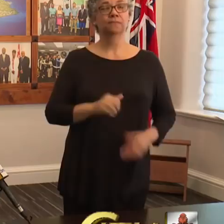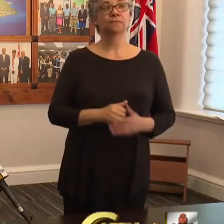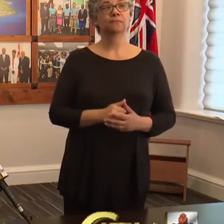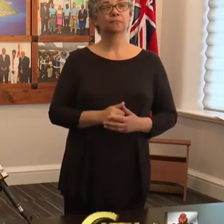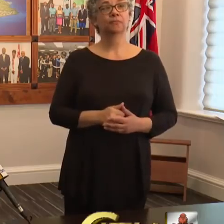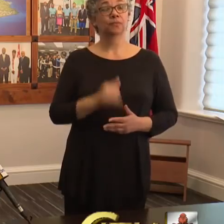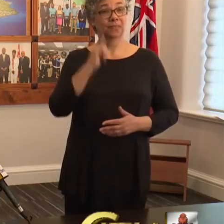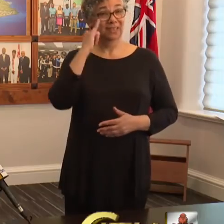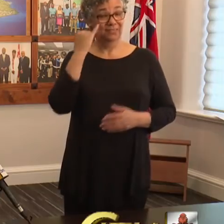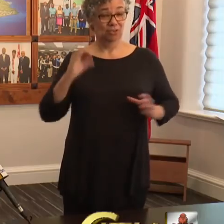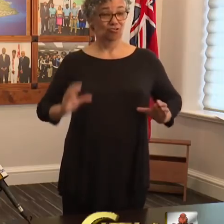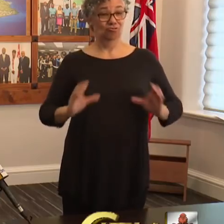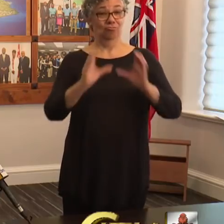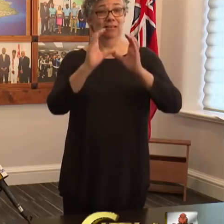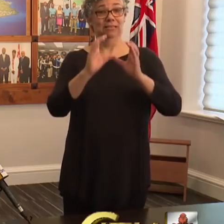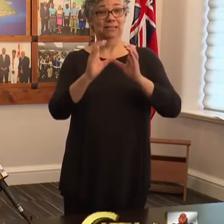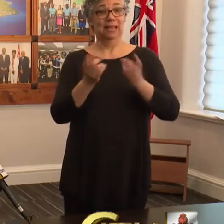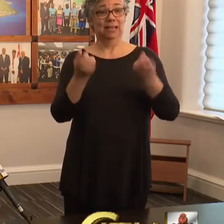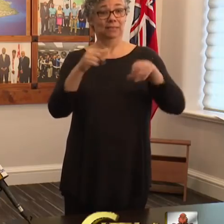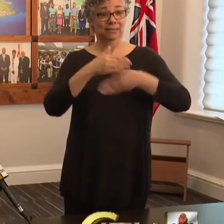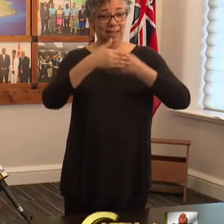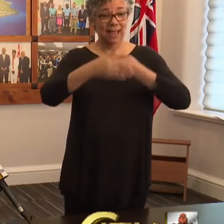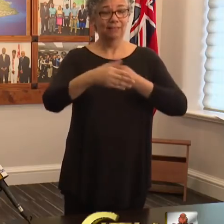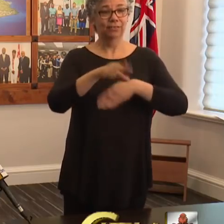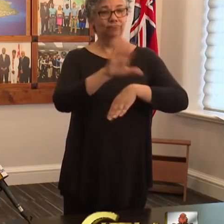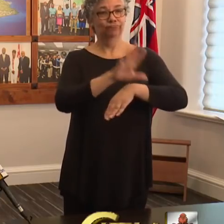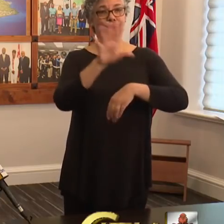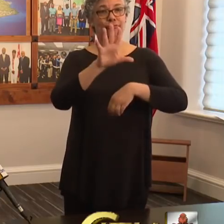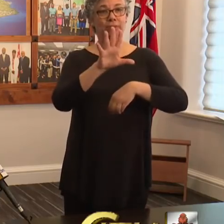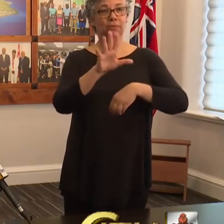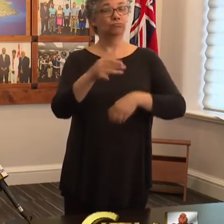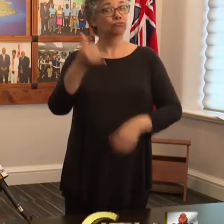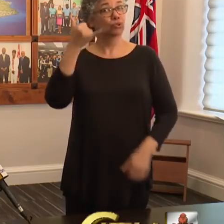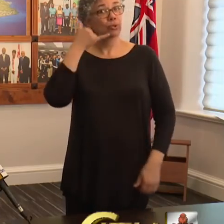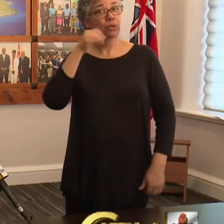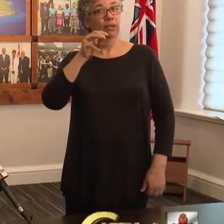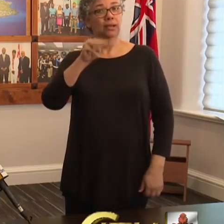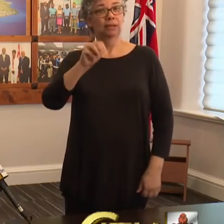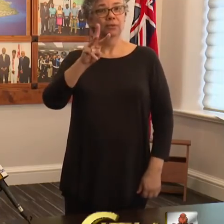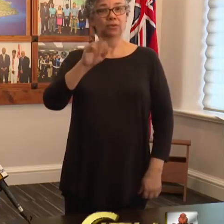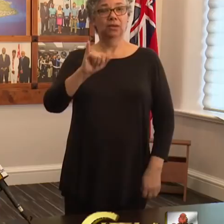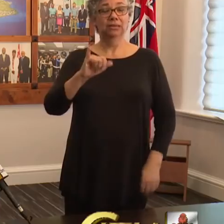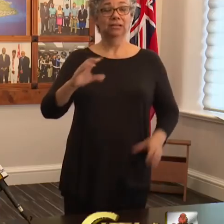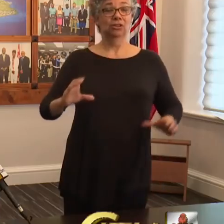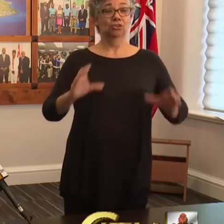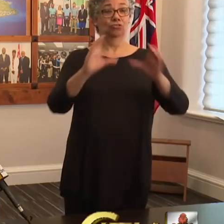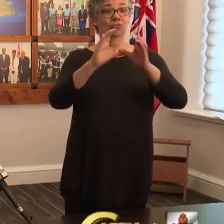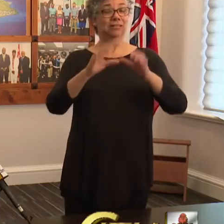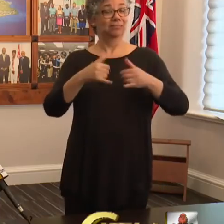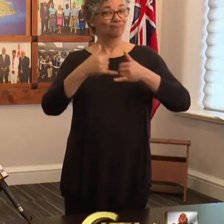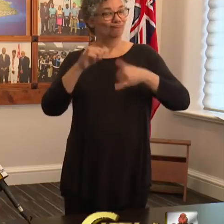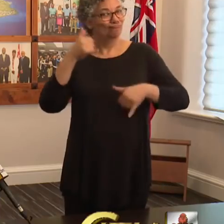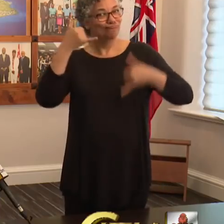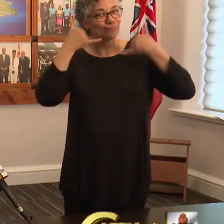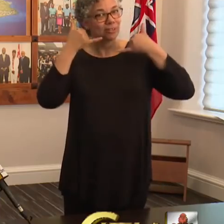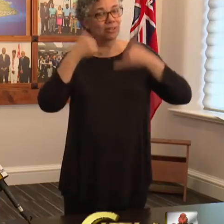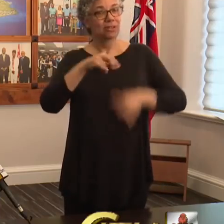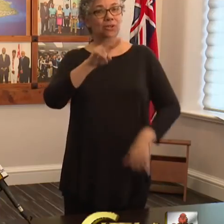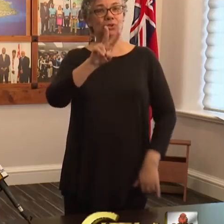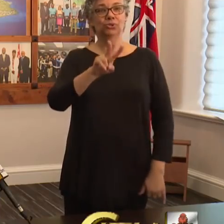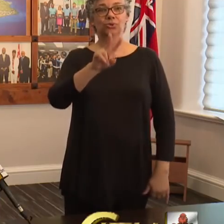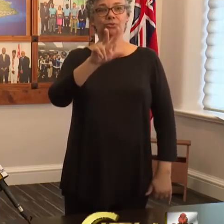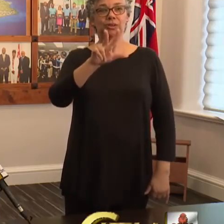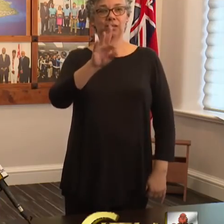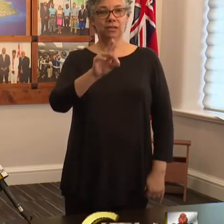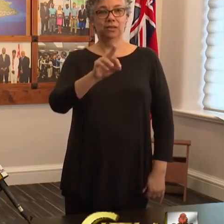If a crisis arises after 5 p.m., please call the Mid-Atlantic Wellness Institute crisis line. Again, the number is 239